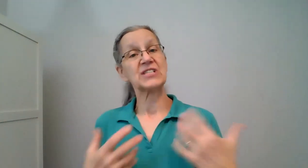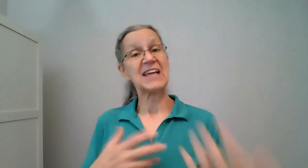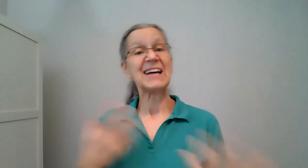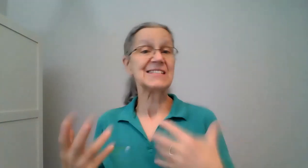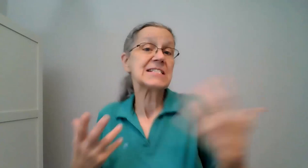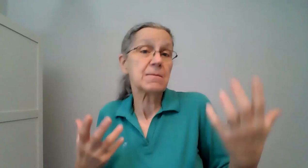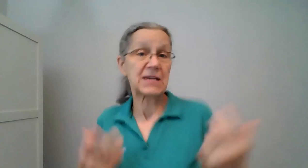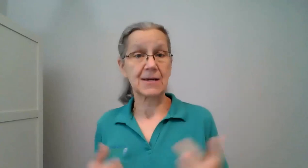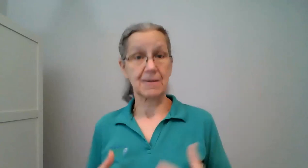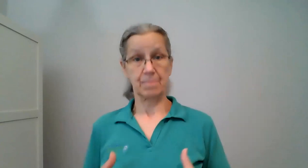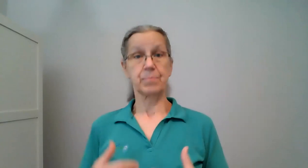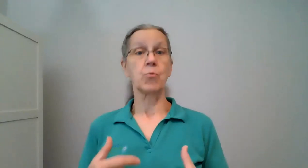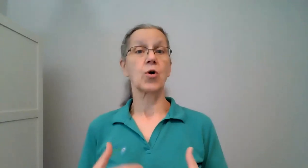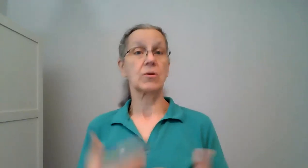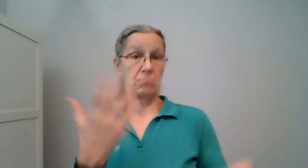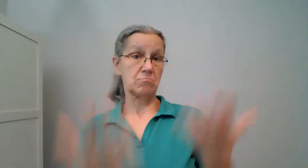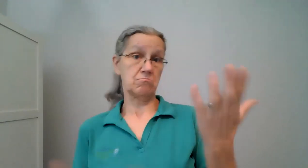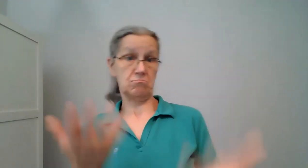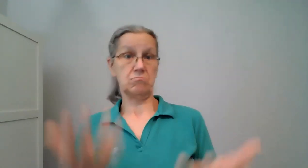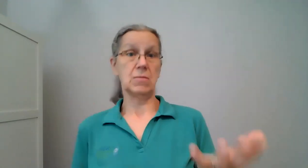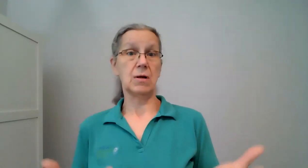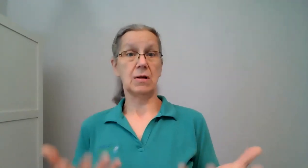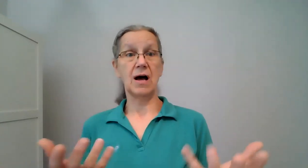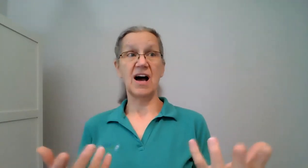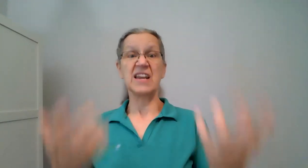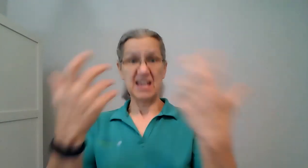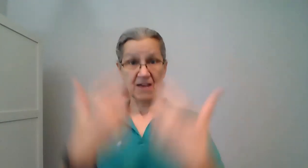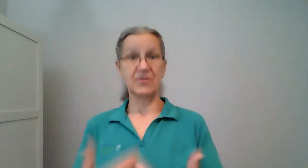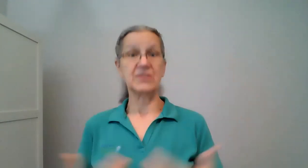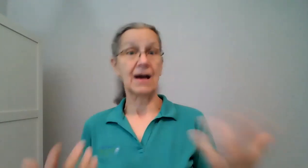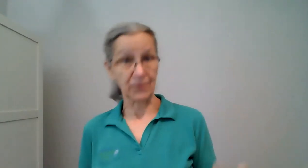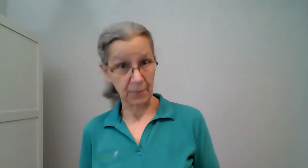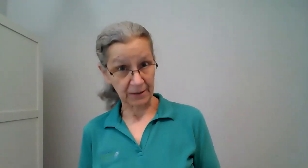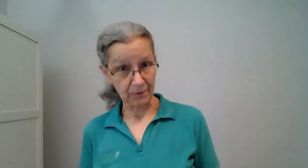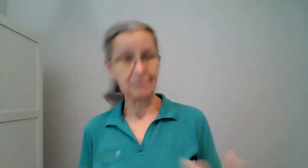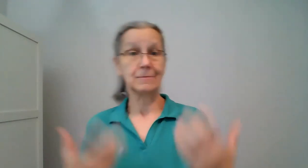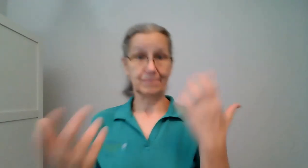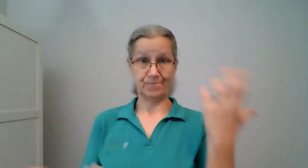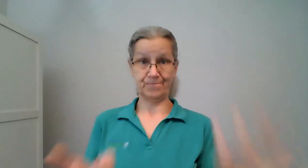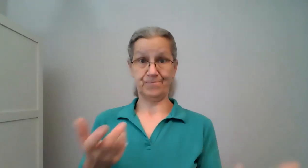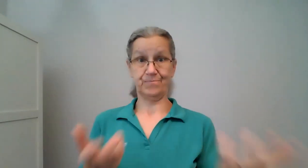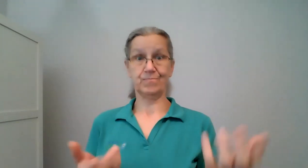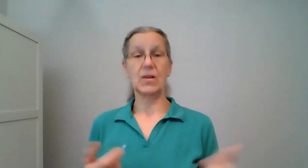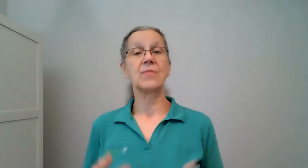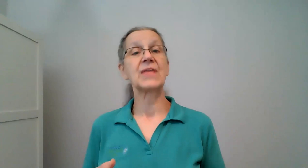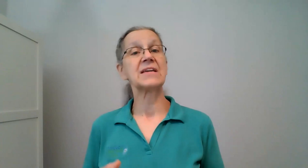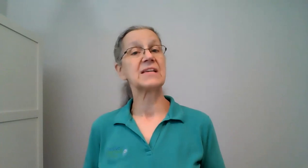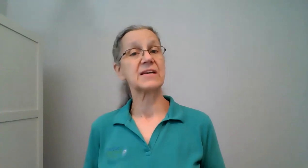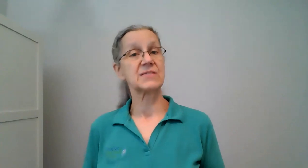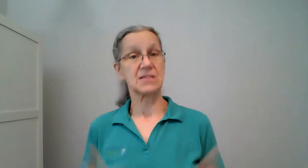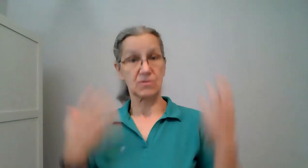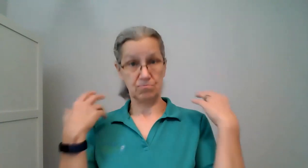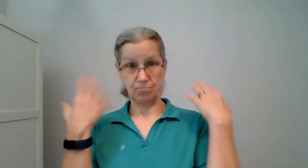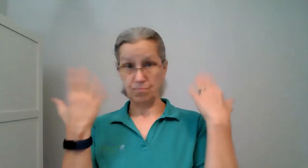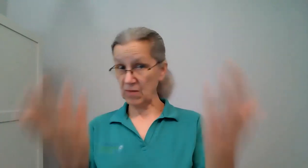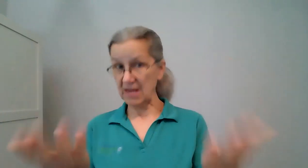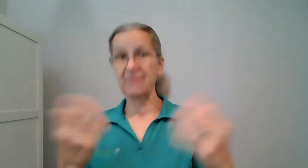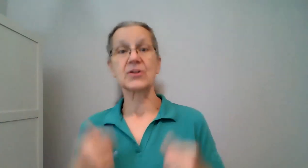tends to be more uneven down the middle than it is even